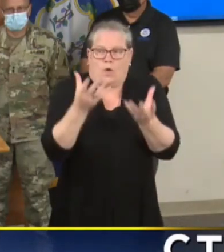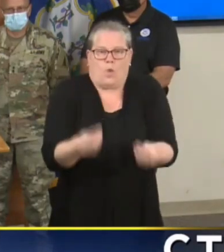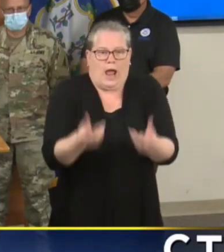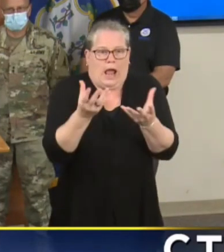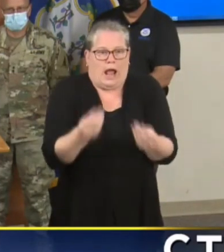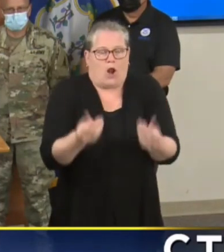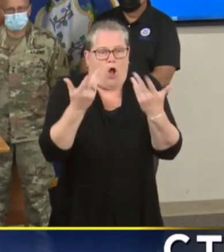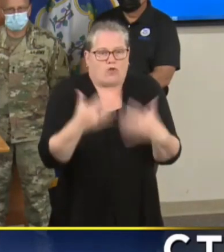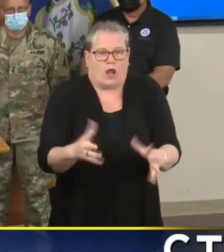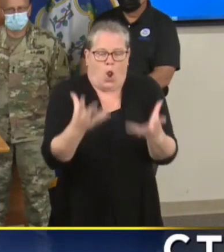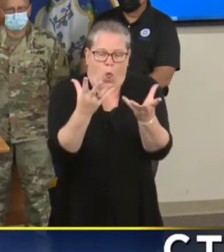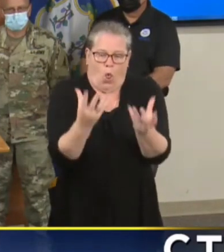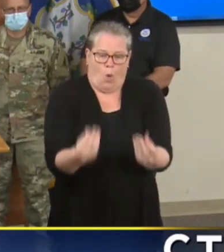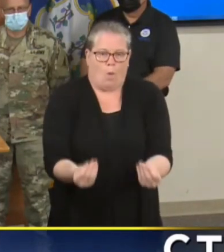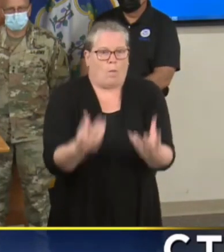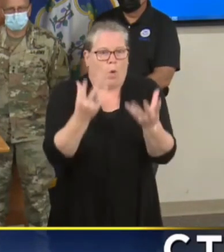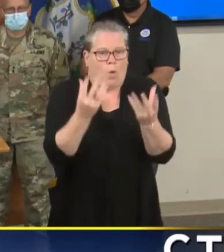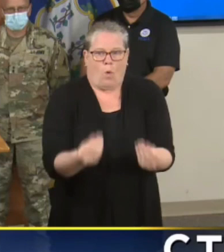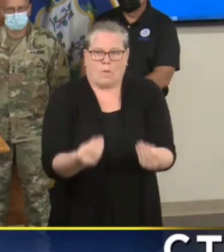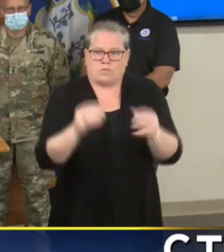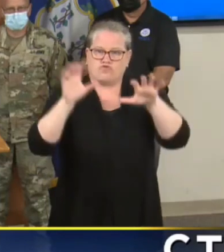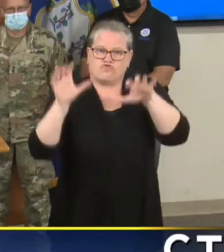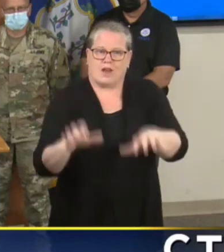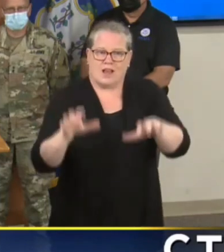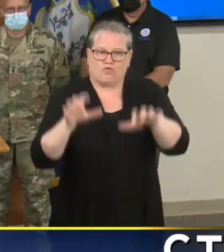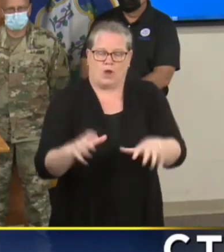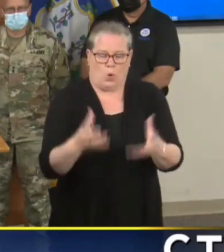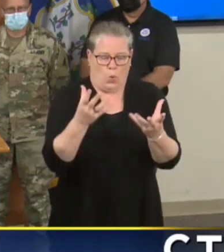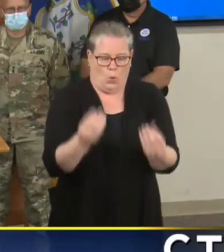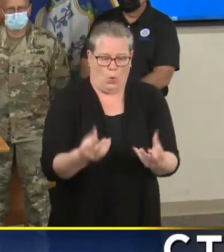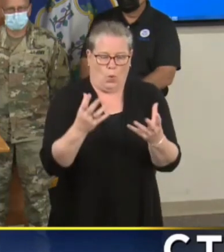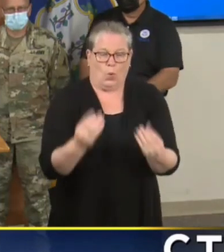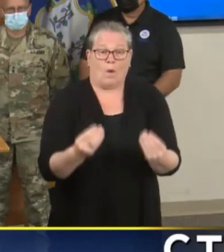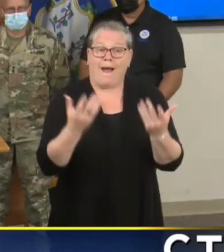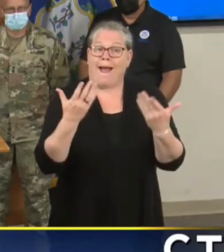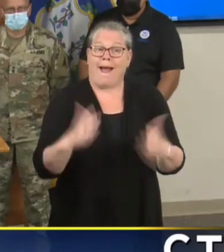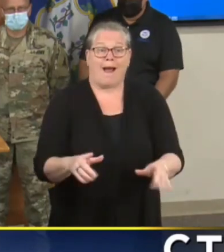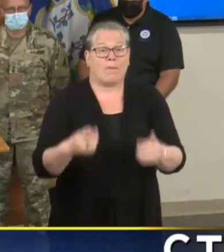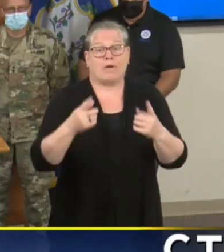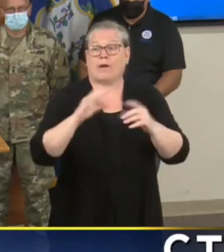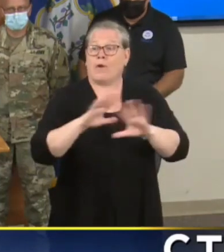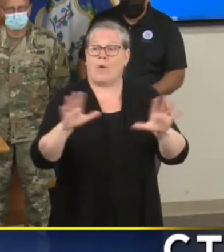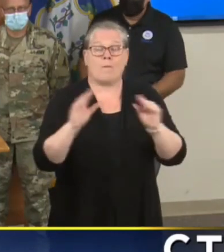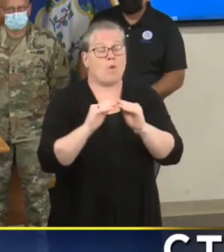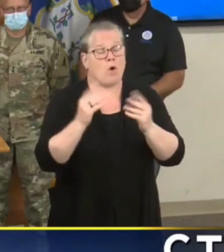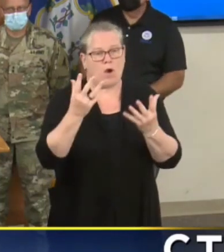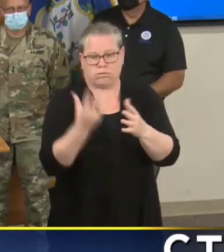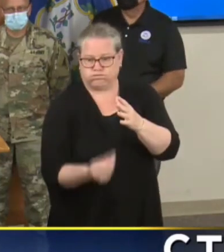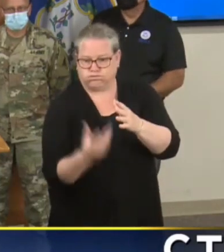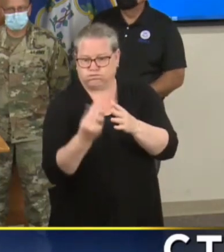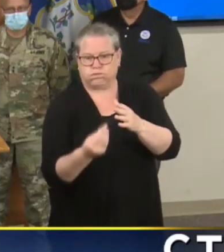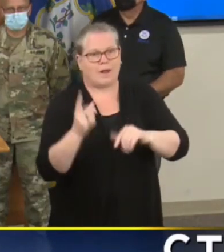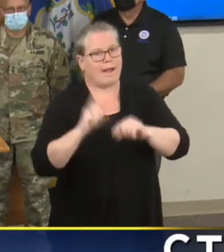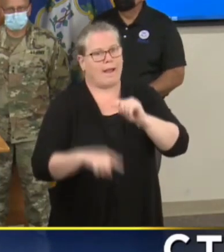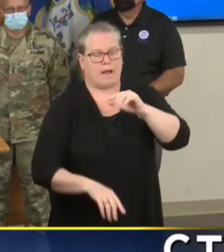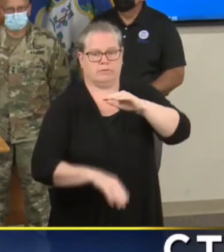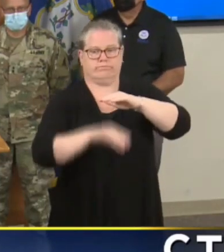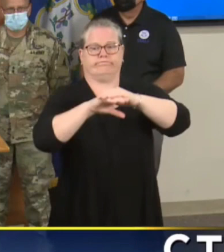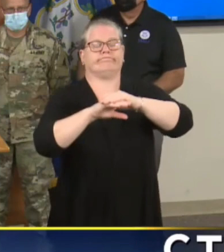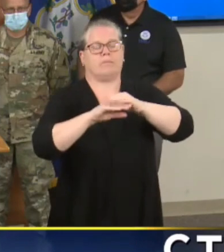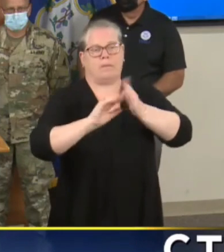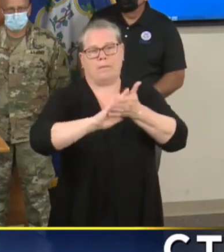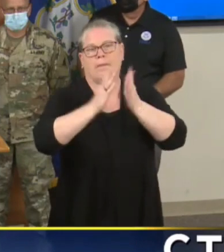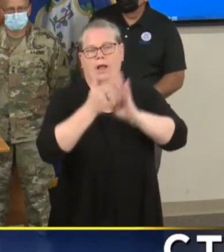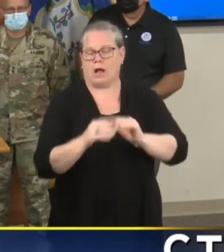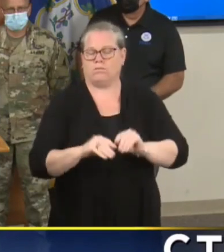like a sponge and there's no more absorbent and that leads to flooding. Combine that with the fact that we're going to